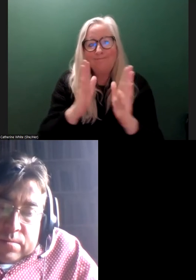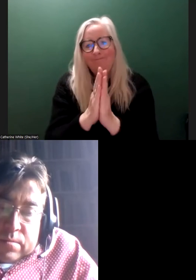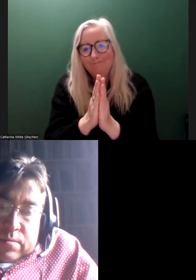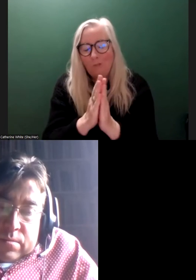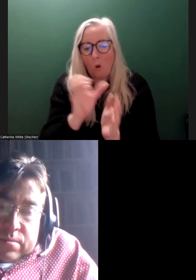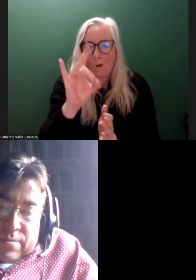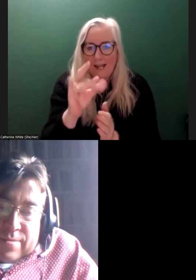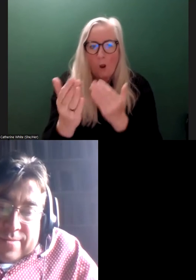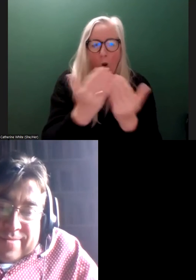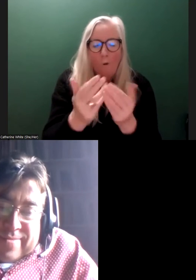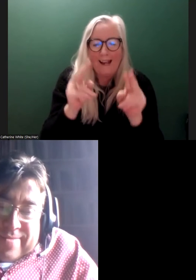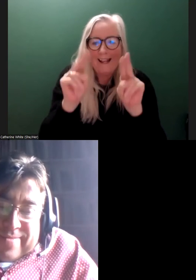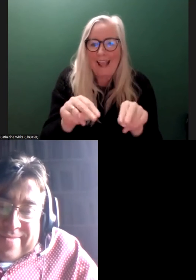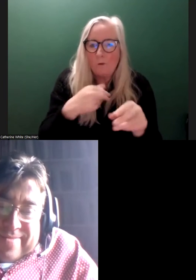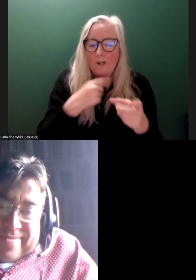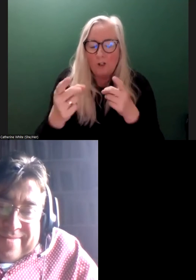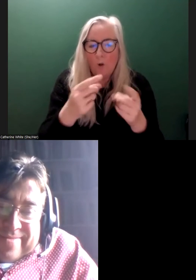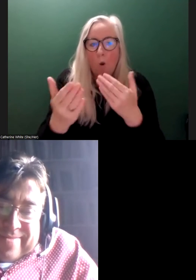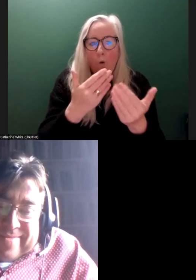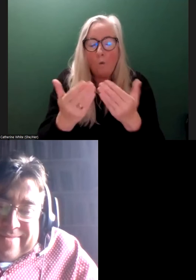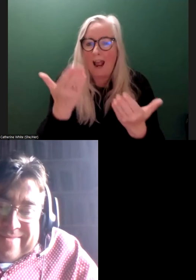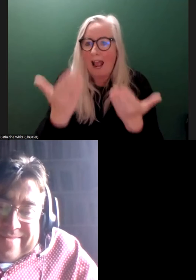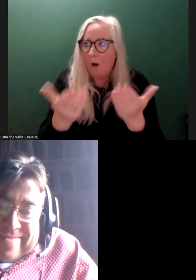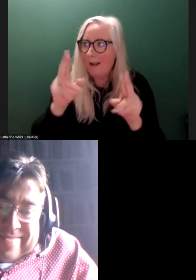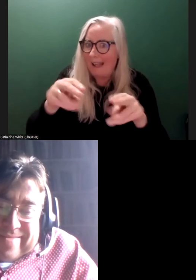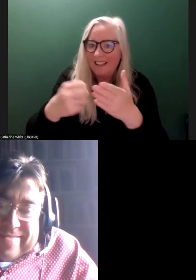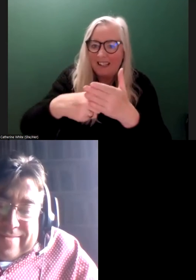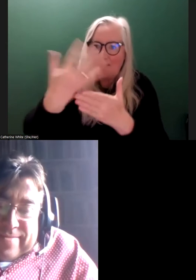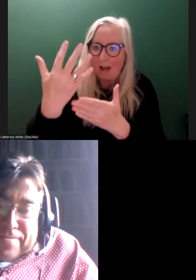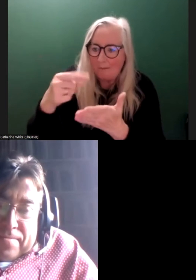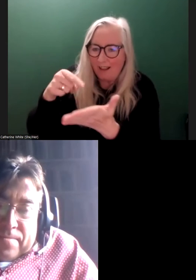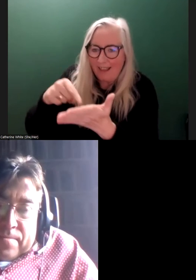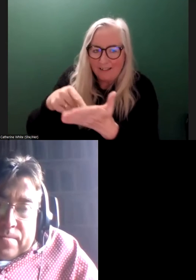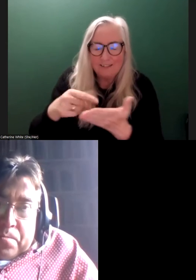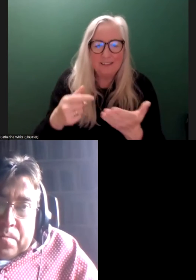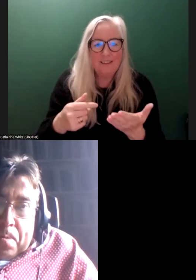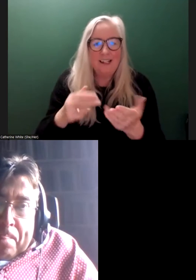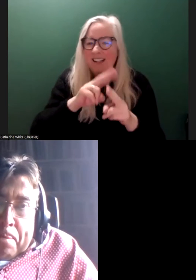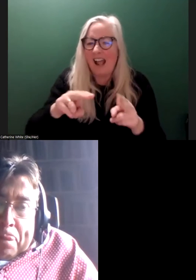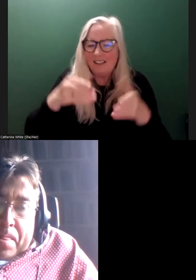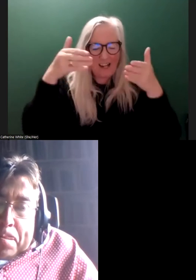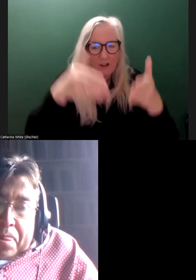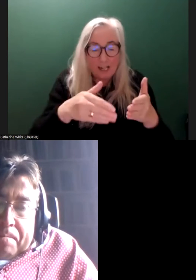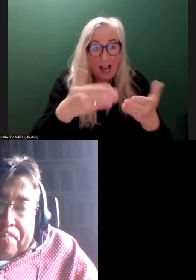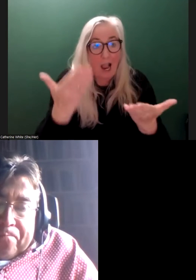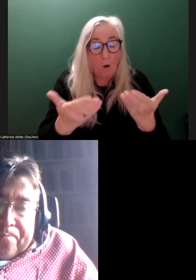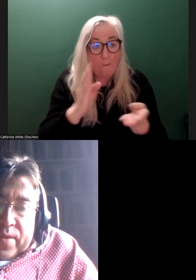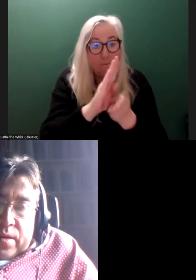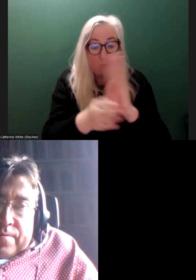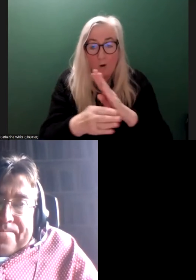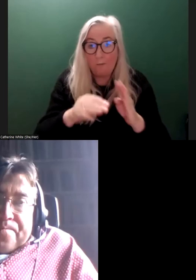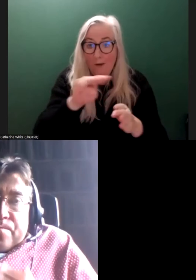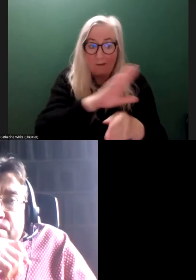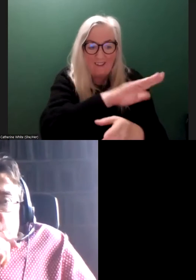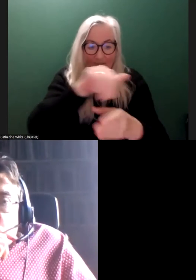okay, well, what could replace it? Let's look at this as an opportunity. How can we develop this? You know, let's not play on people's fears. Let's get people actively involved in shaping this